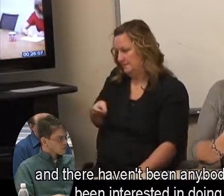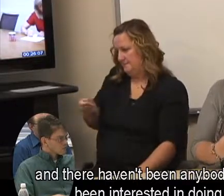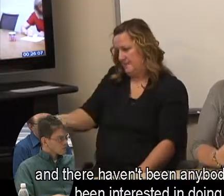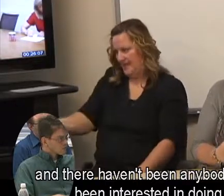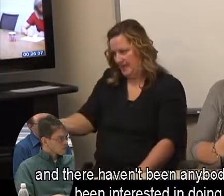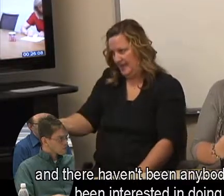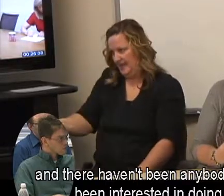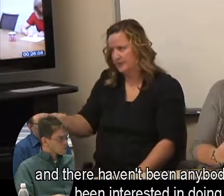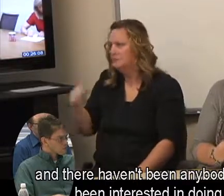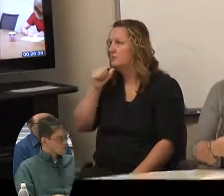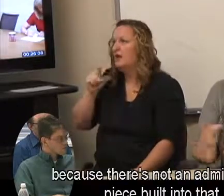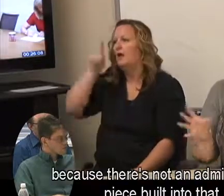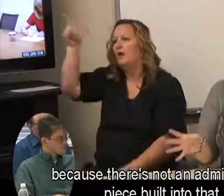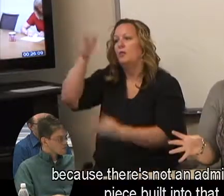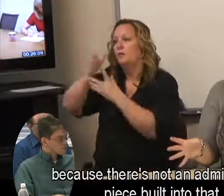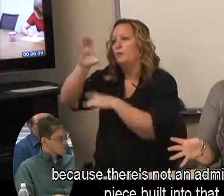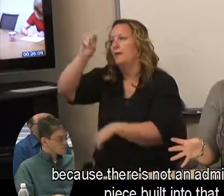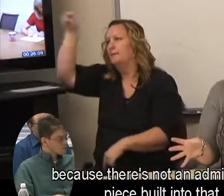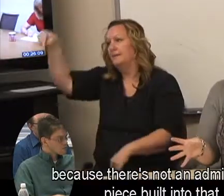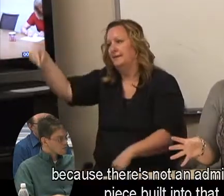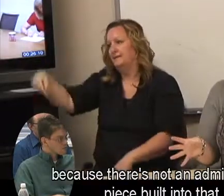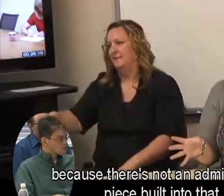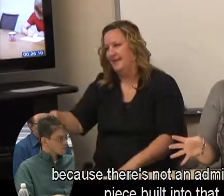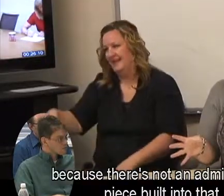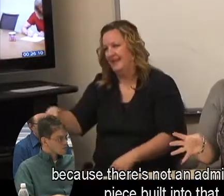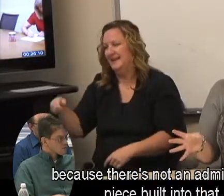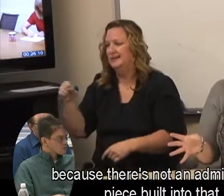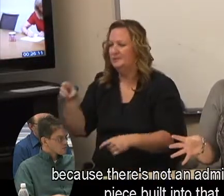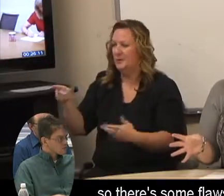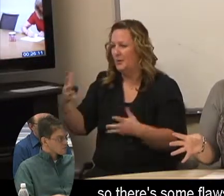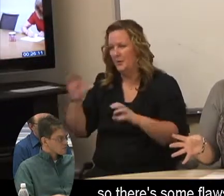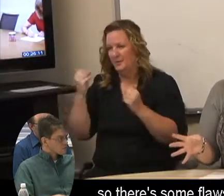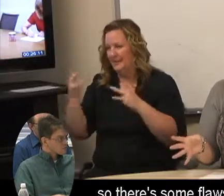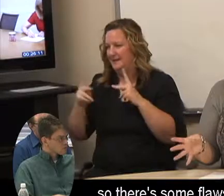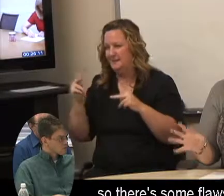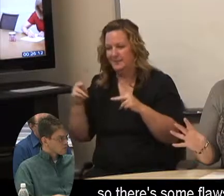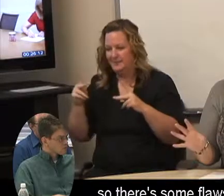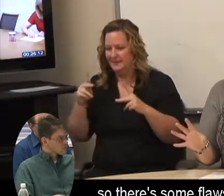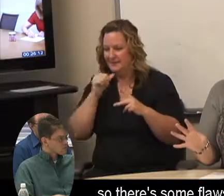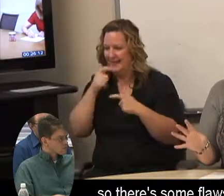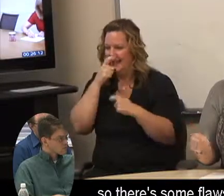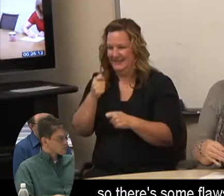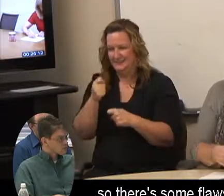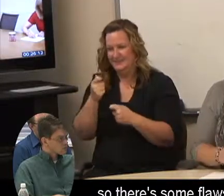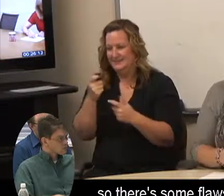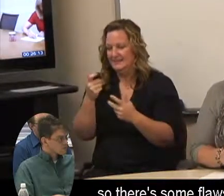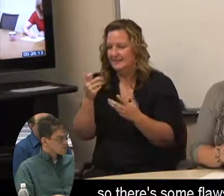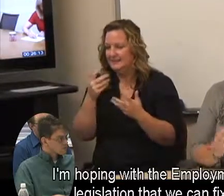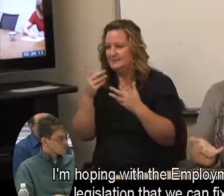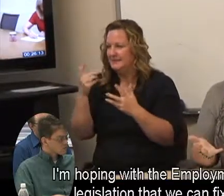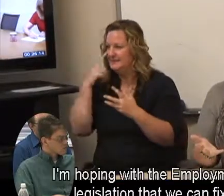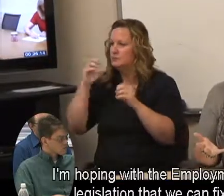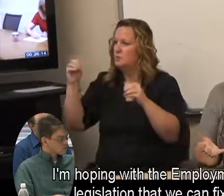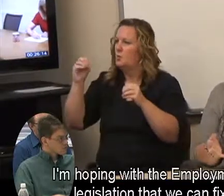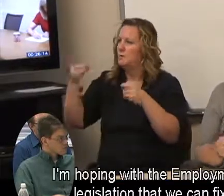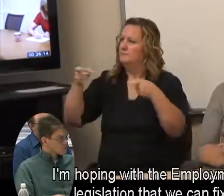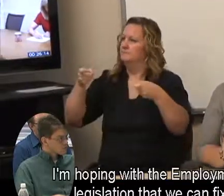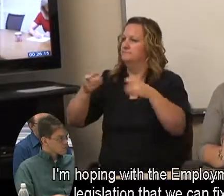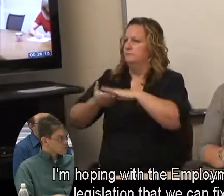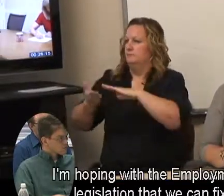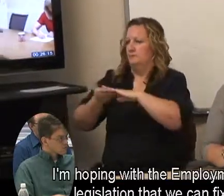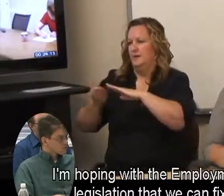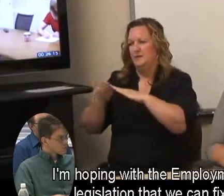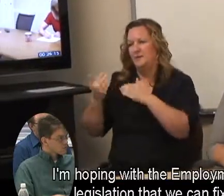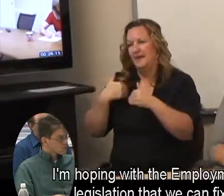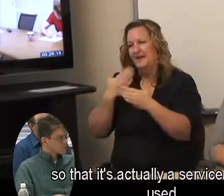anybody that are interested in doing that because there's not an administrative piece built into that. So there's some flaws. I'm hoping with the Employment First